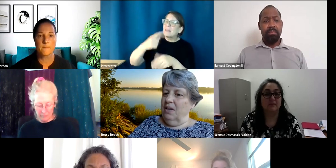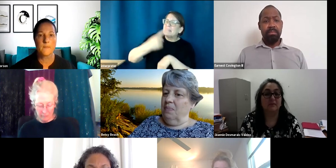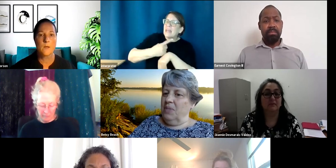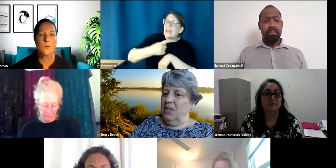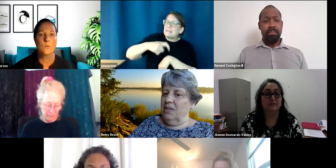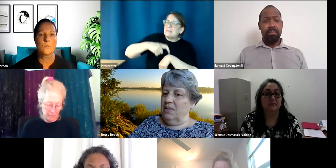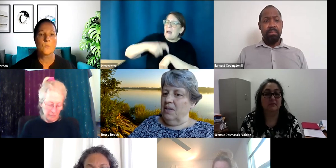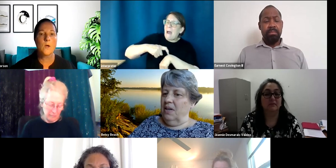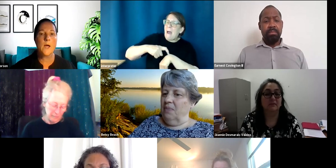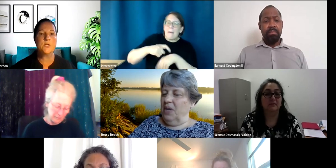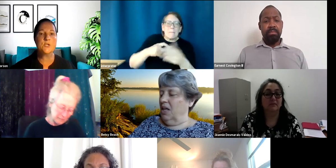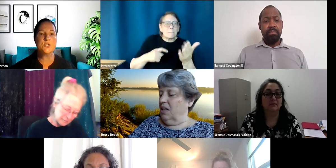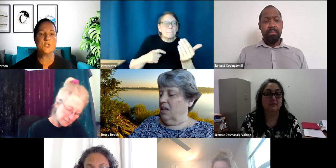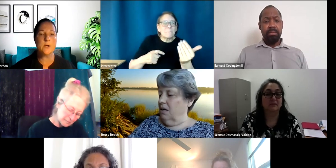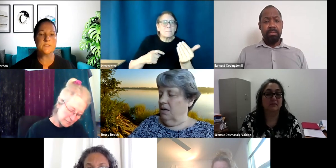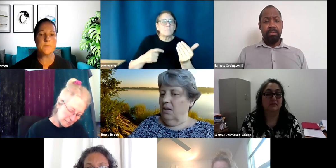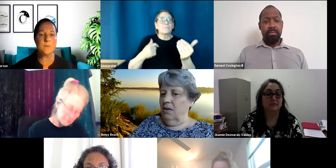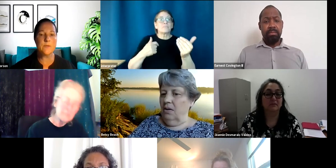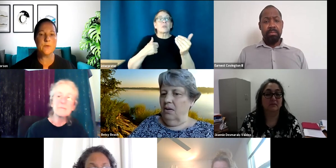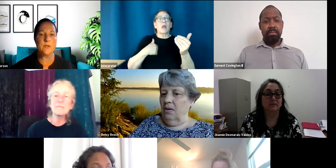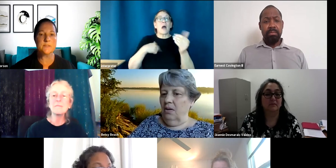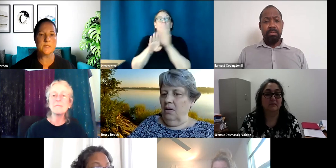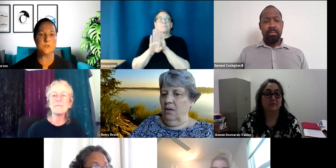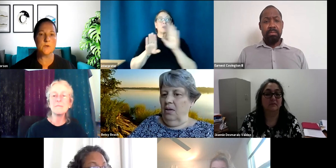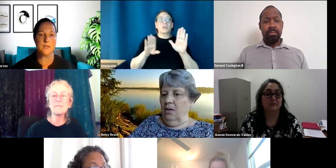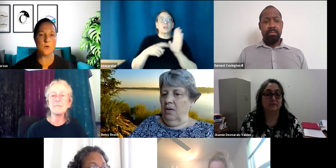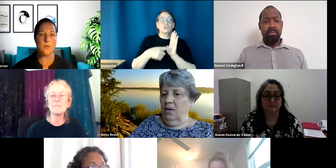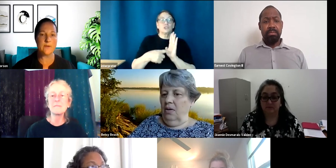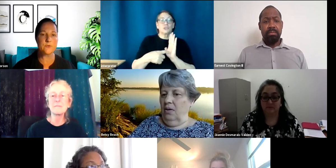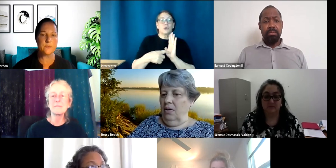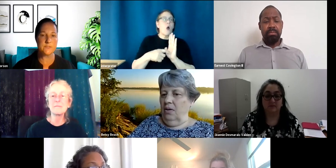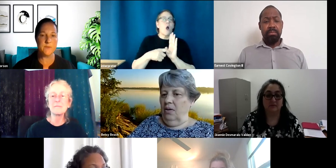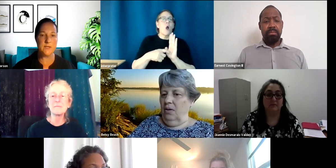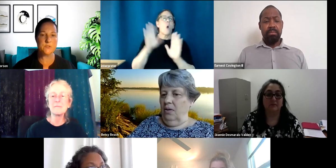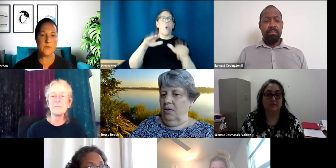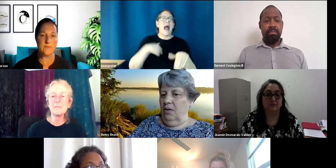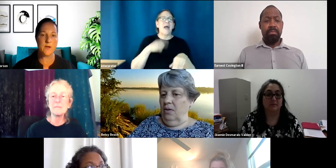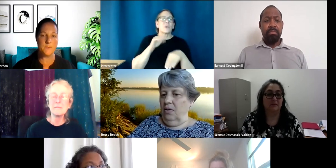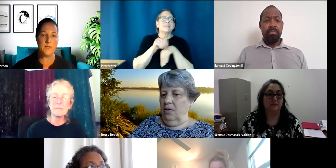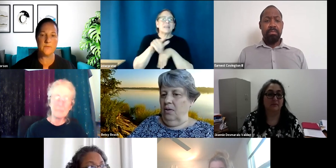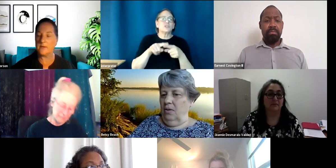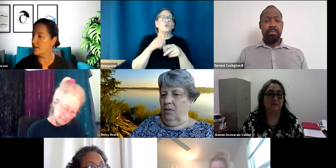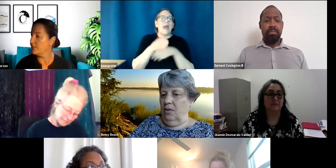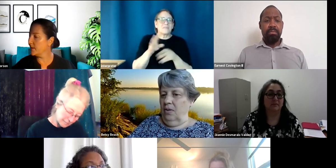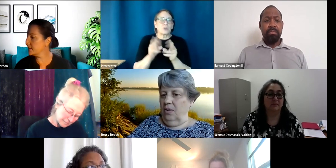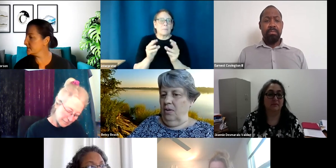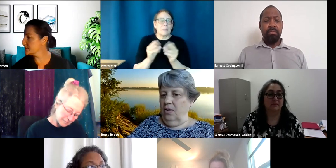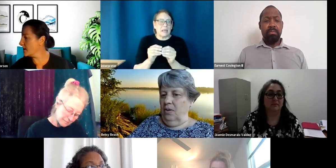Denise. Well, I'm going to share something with you and I'll send it to you guys all after this meeting. So you have a copy of it, but it's